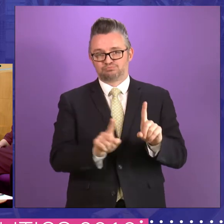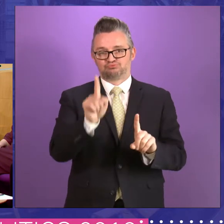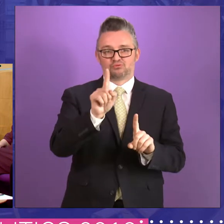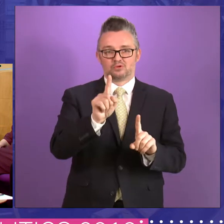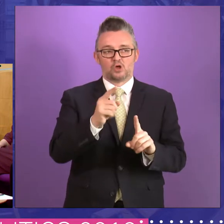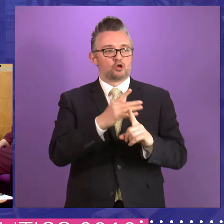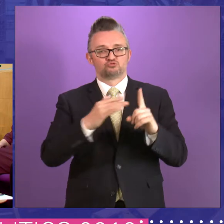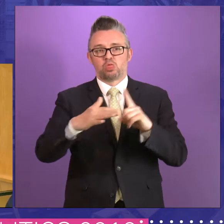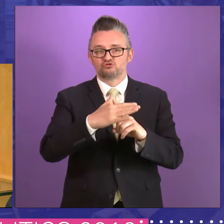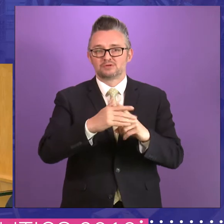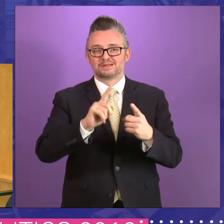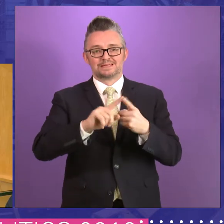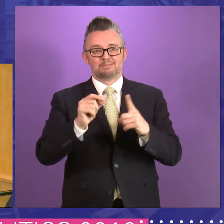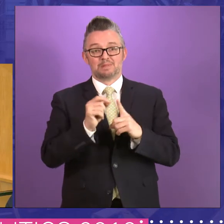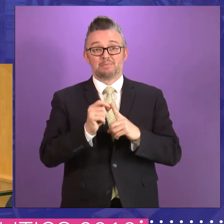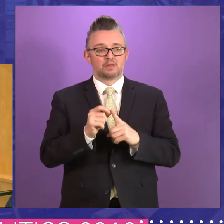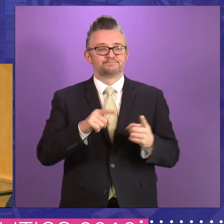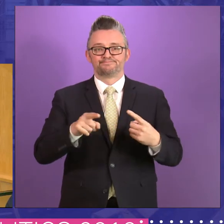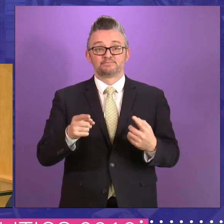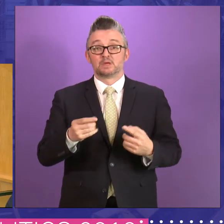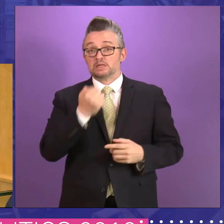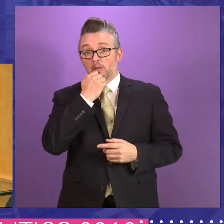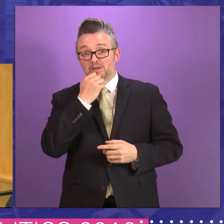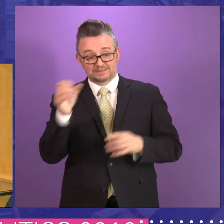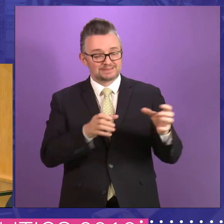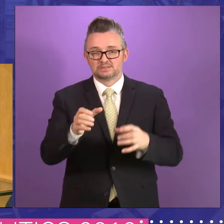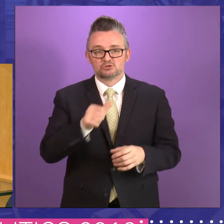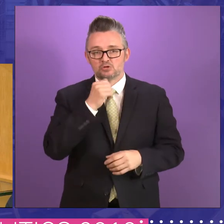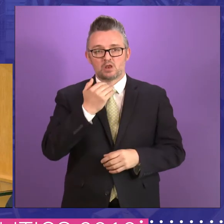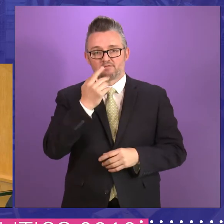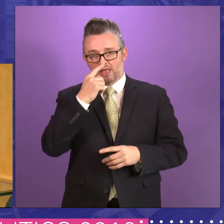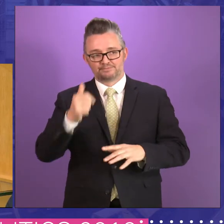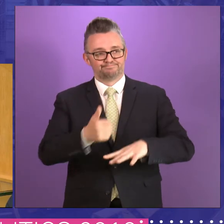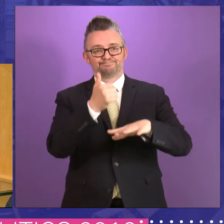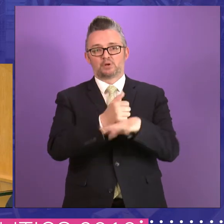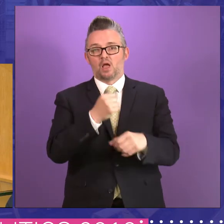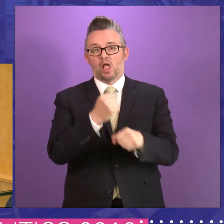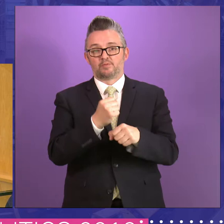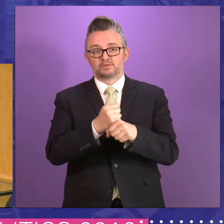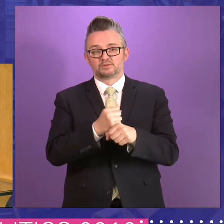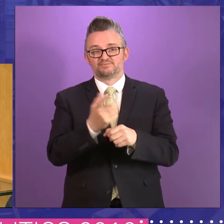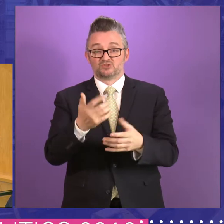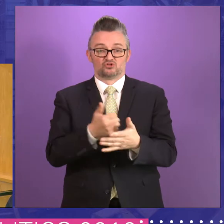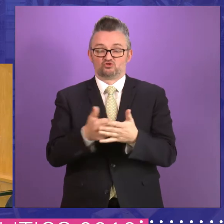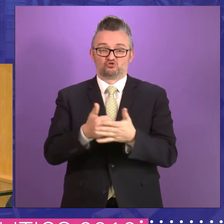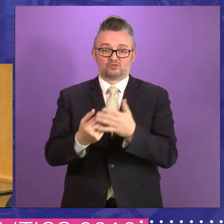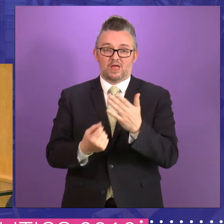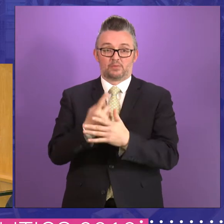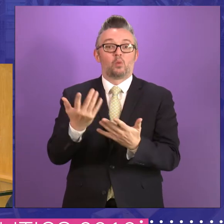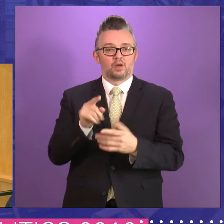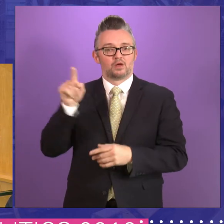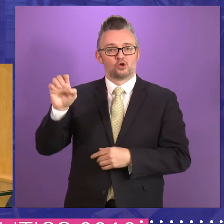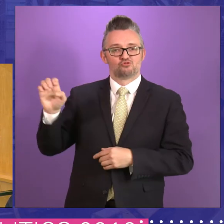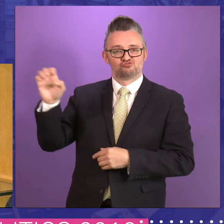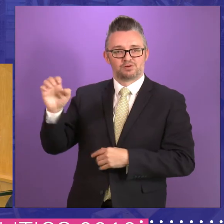and the EPP will not have enough, uh, numbers to actually form a governing majorities, which is what usually happens in, in the European